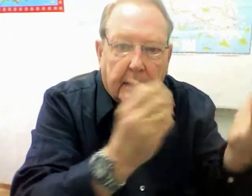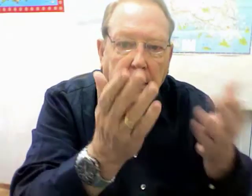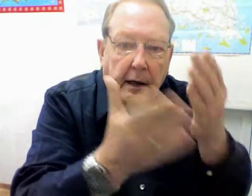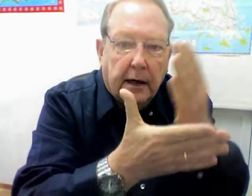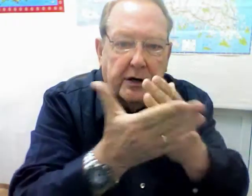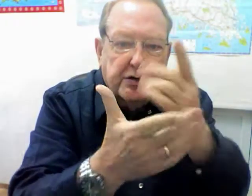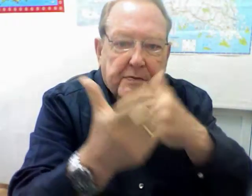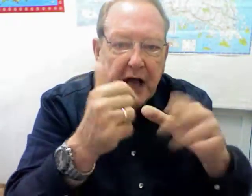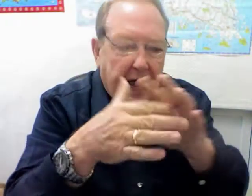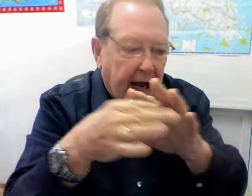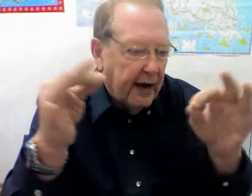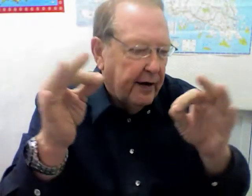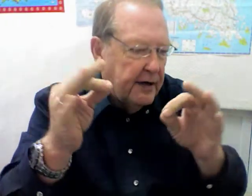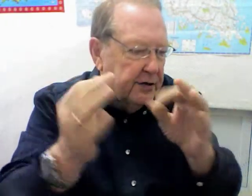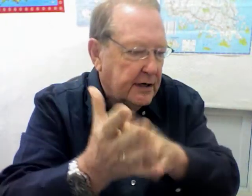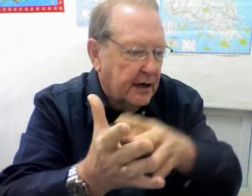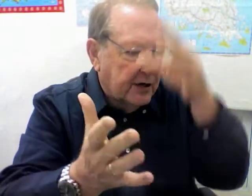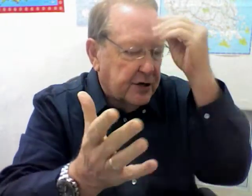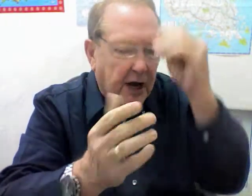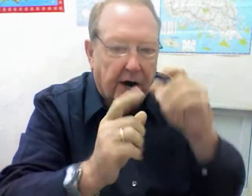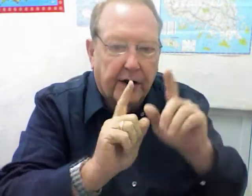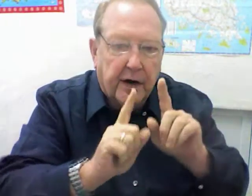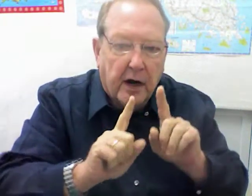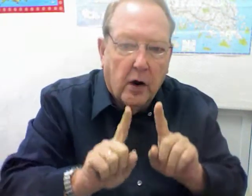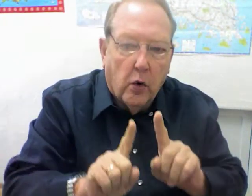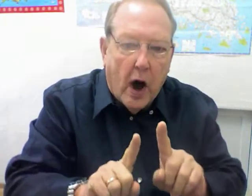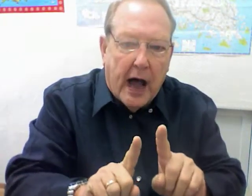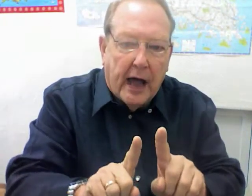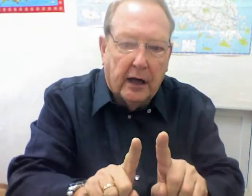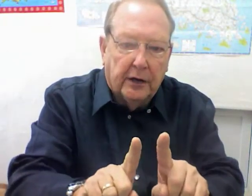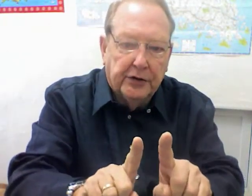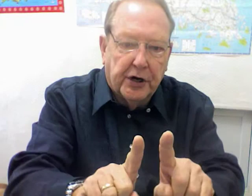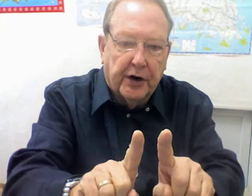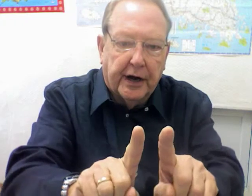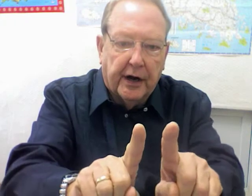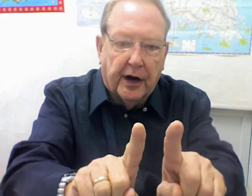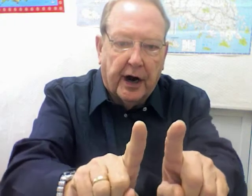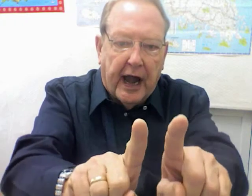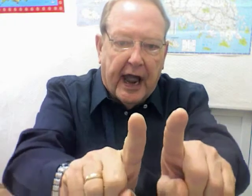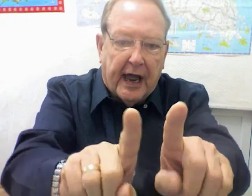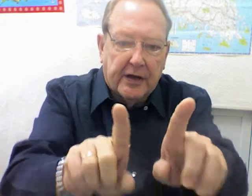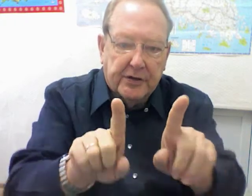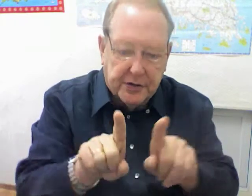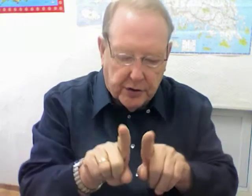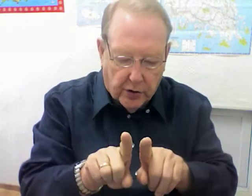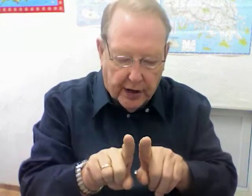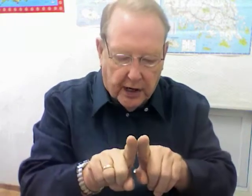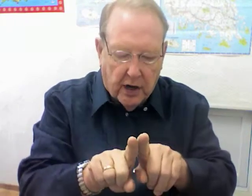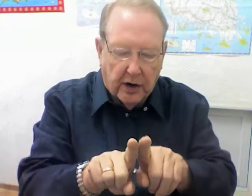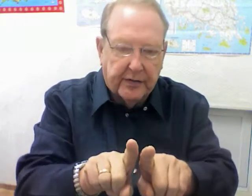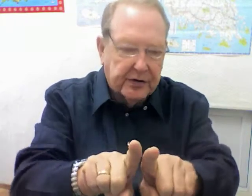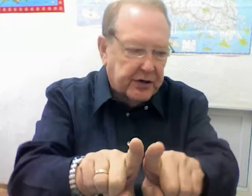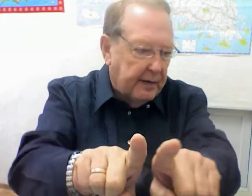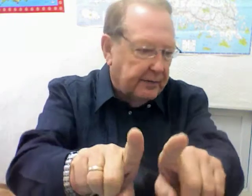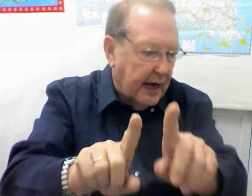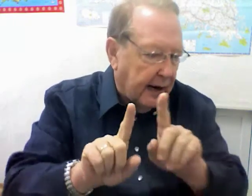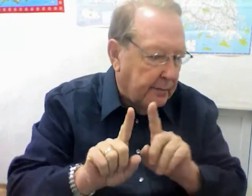Here's some sign language. Let's learn. While, during, or as. Going along at the same time.